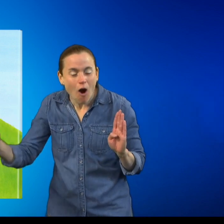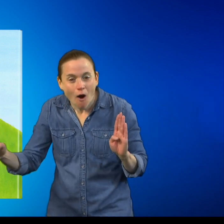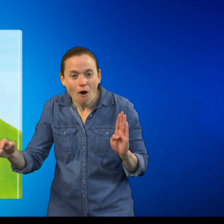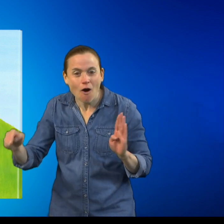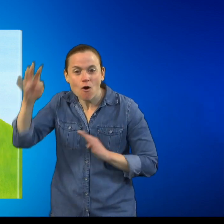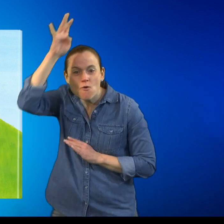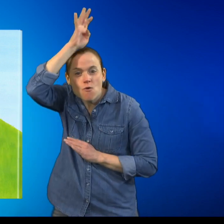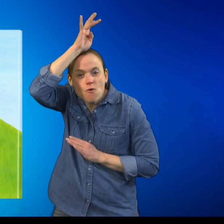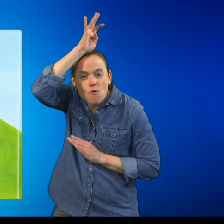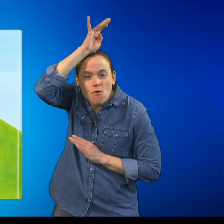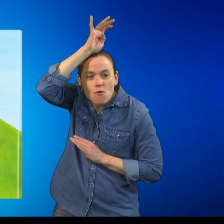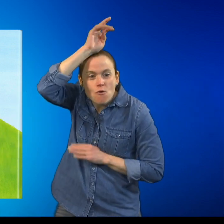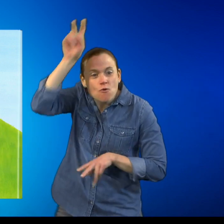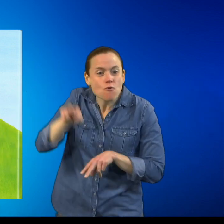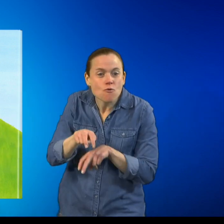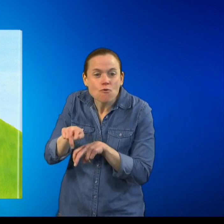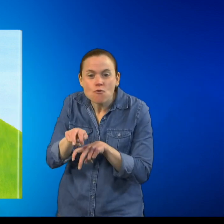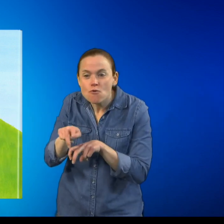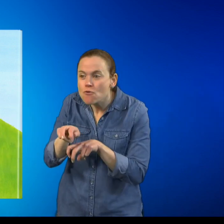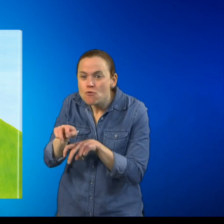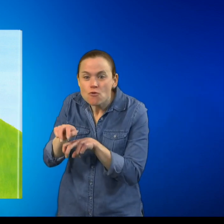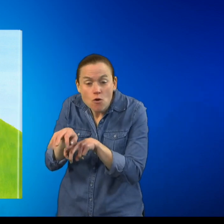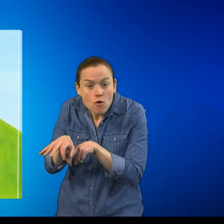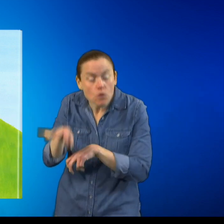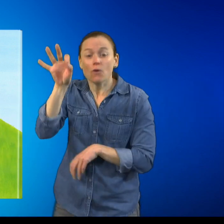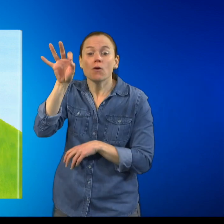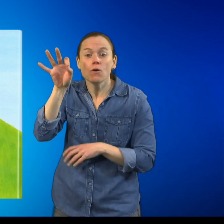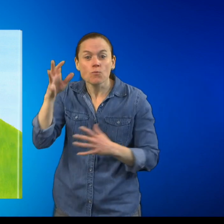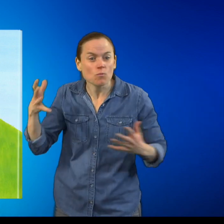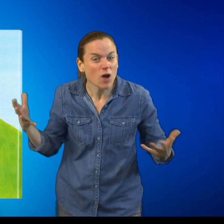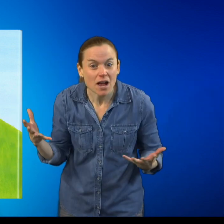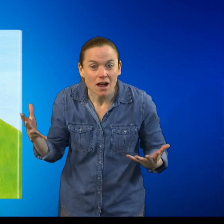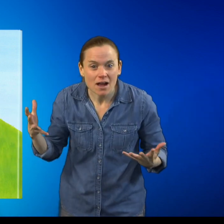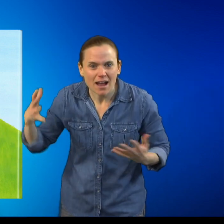Rocket finds a hat on a hill and puts it on his head.